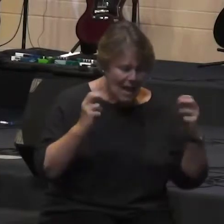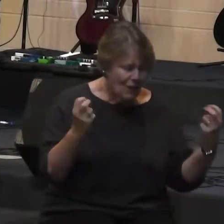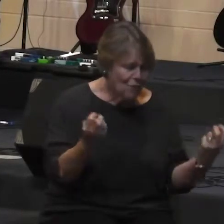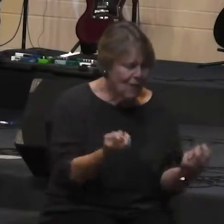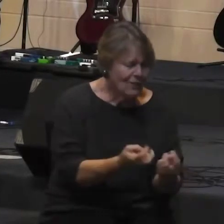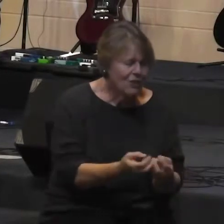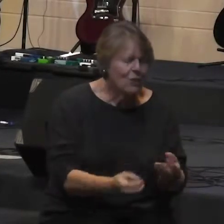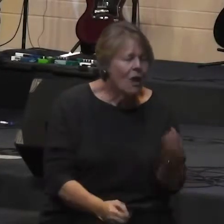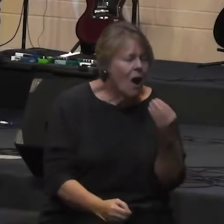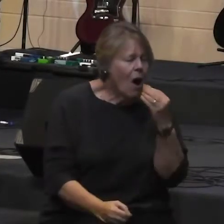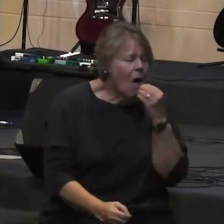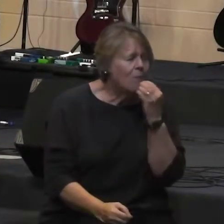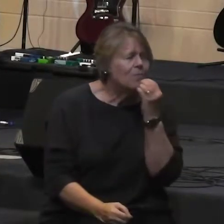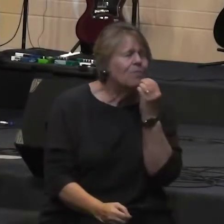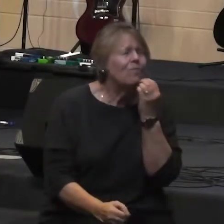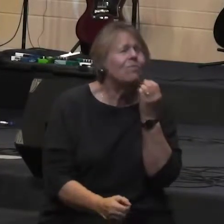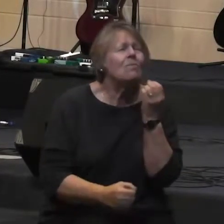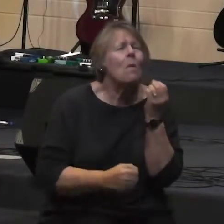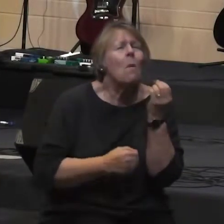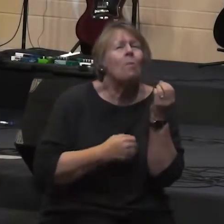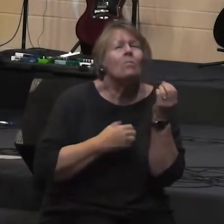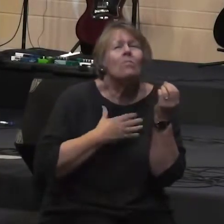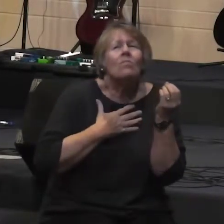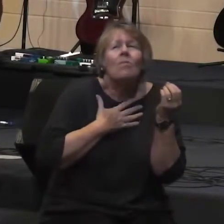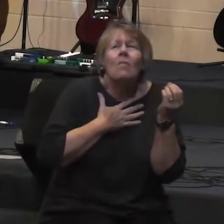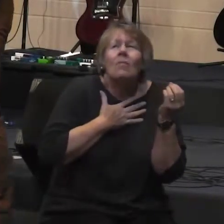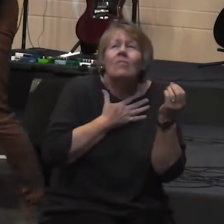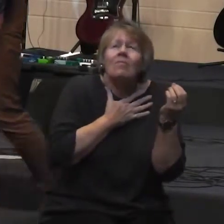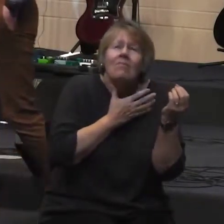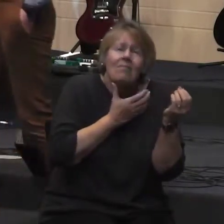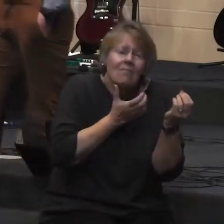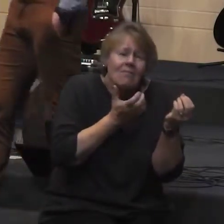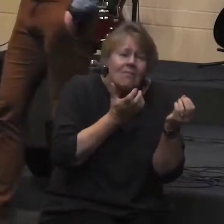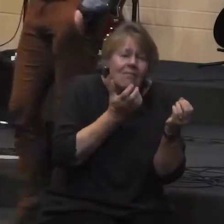and ate chunks of cabbage